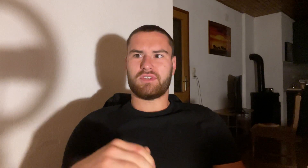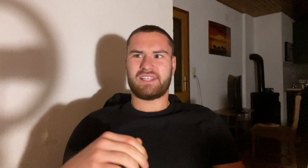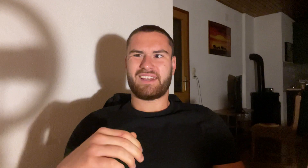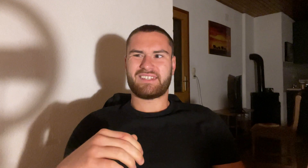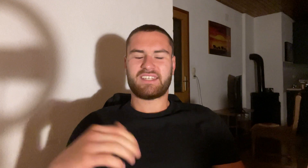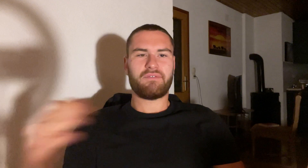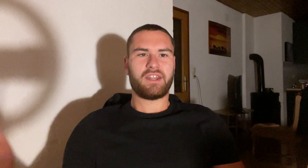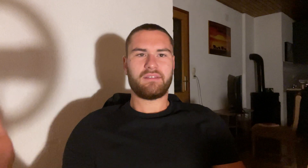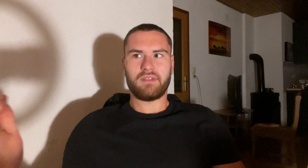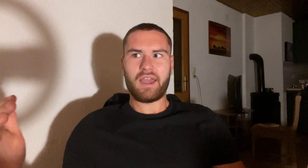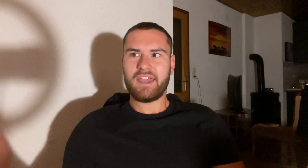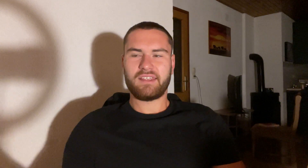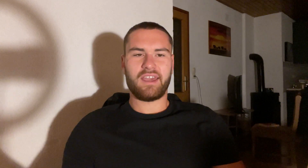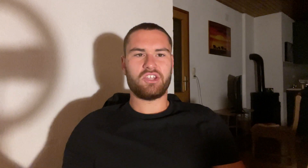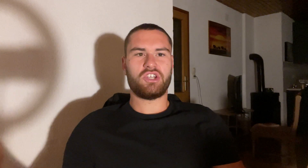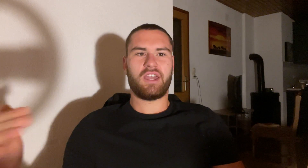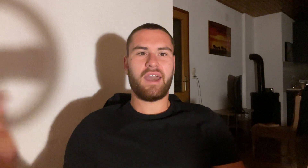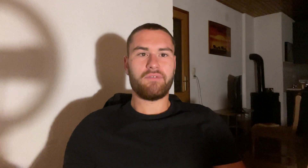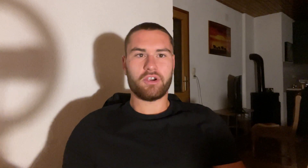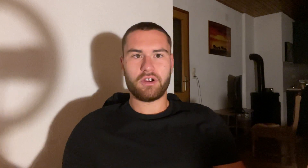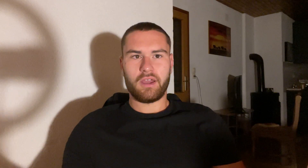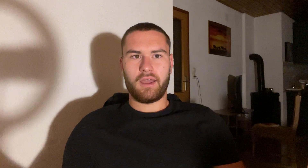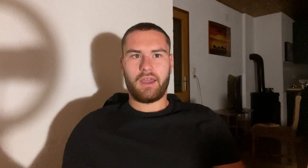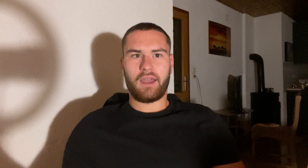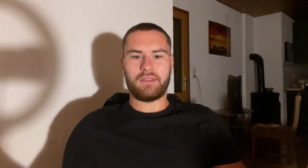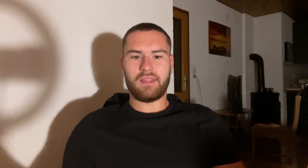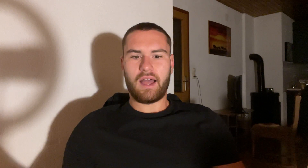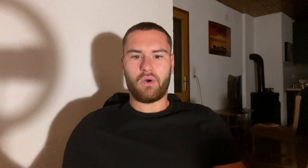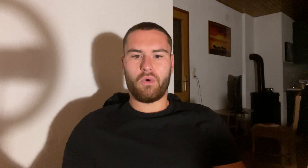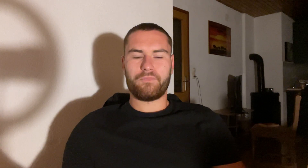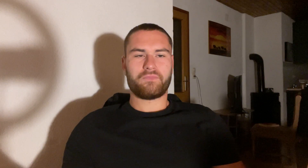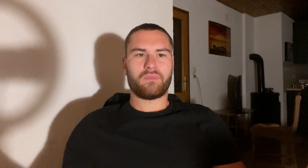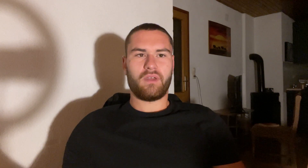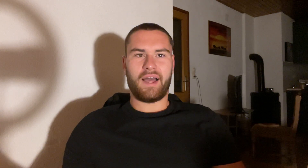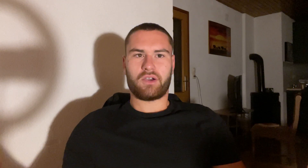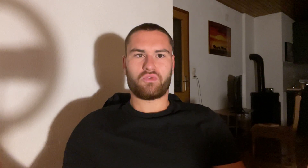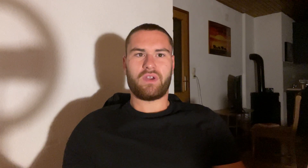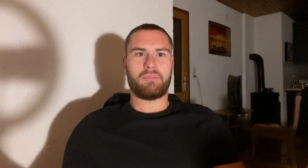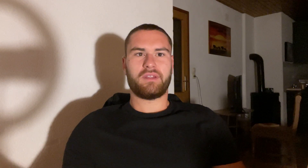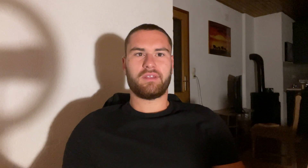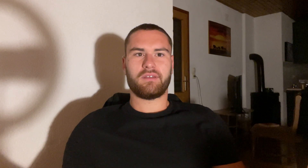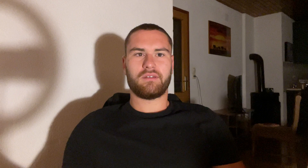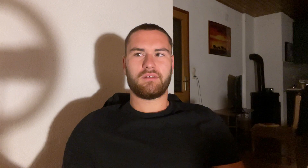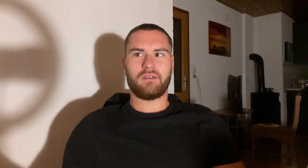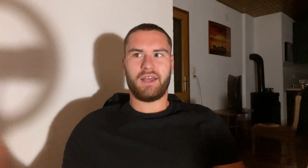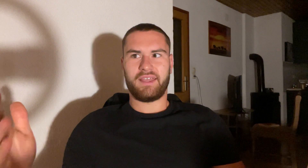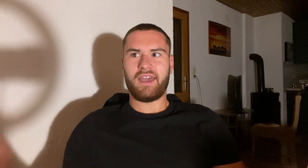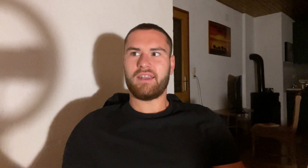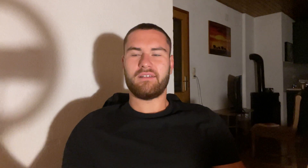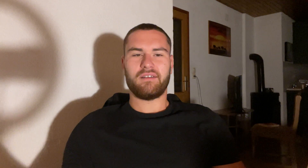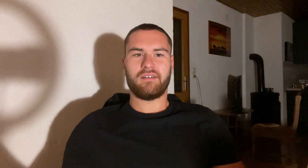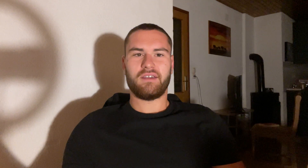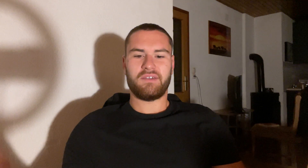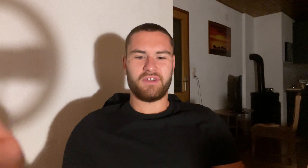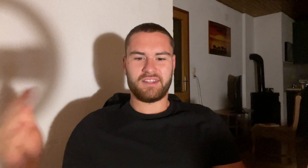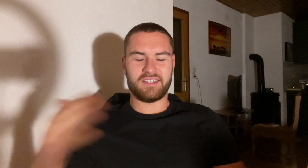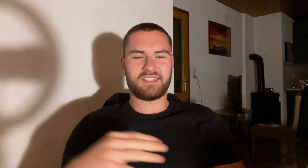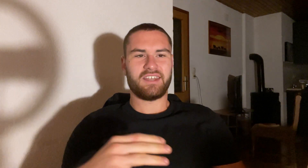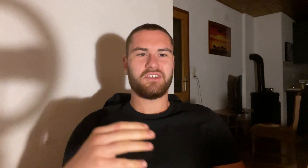was like 7, 8 kg heavier, and now I could rep it again, even at this stage.